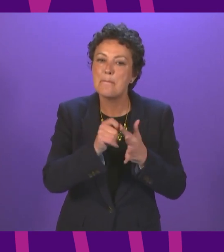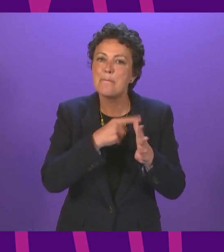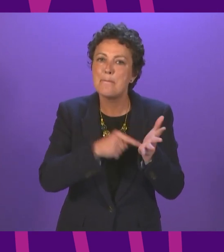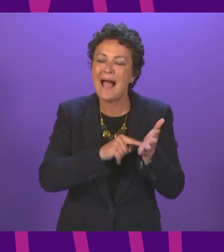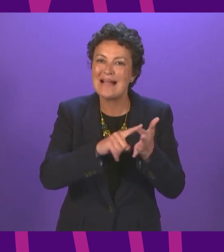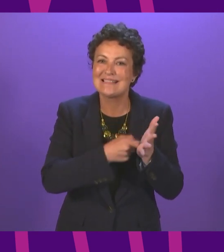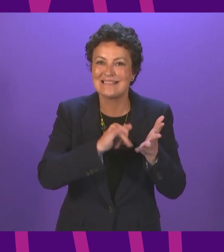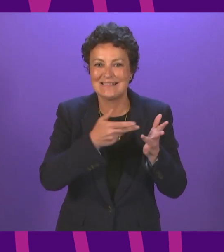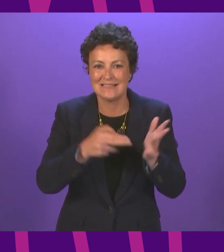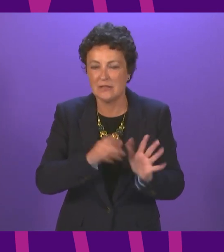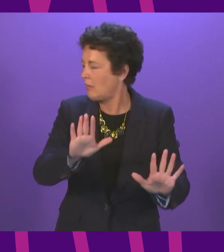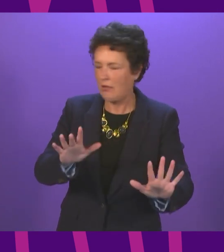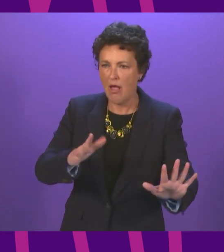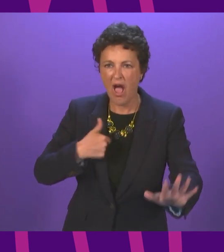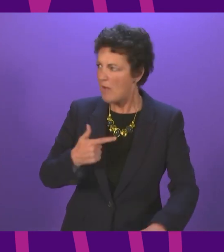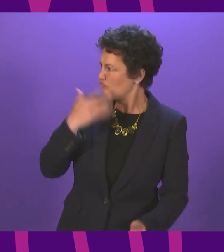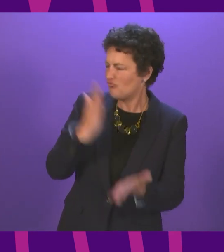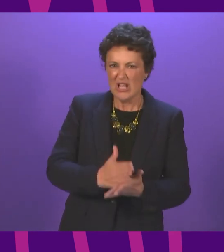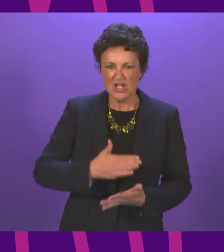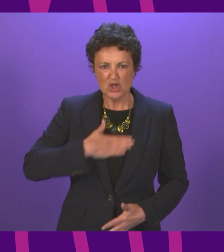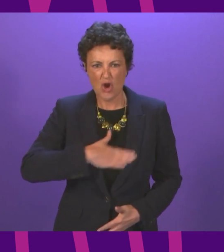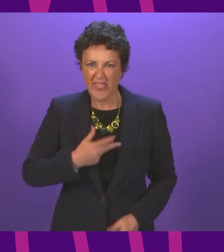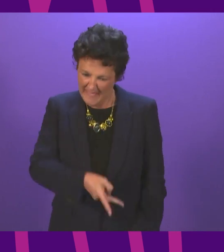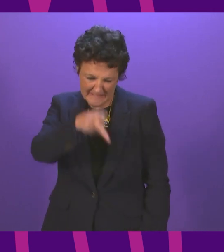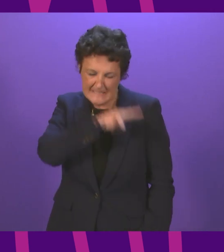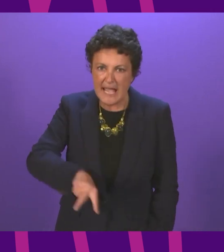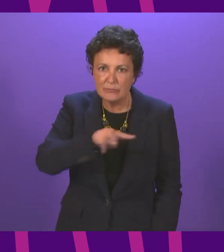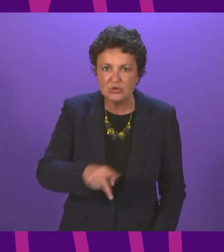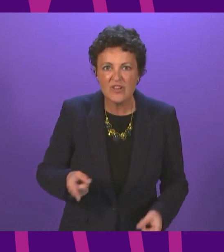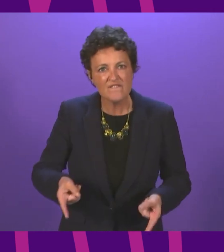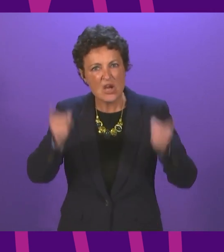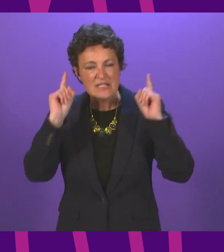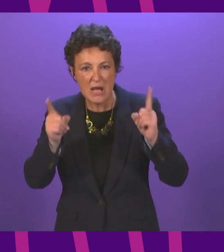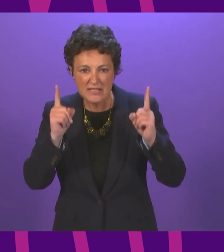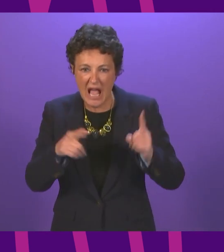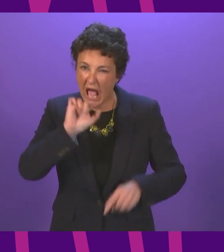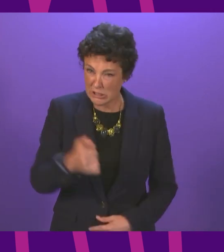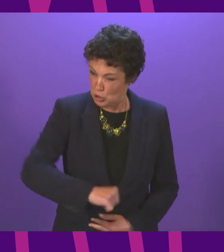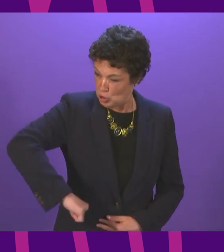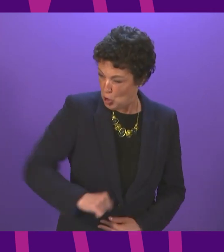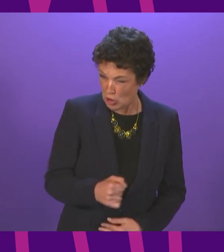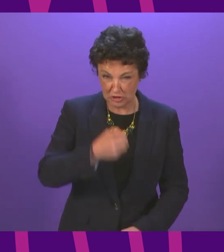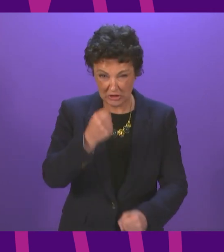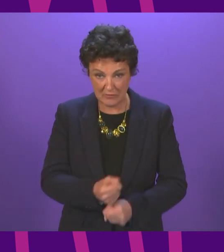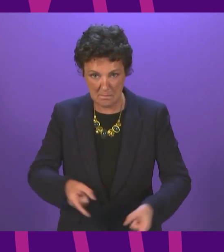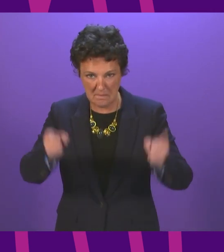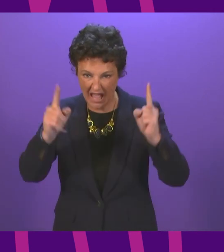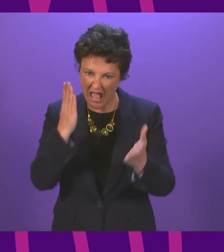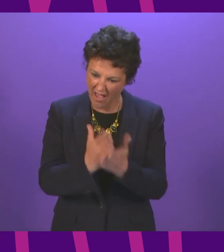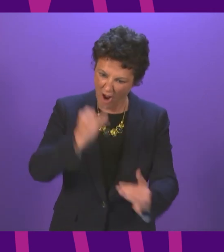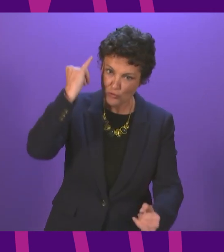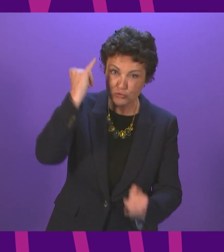I'm really sorry that the Deputy First Minister of Scotland and a Scottish Government Minister are